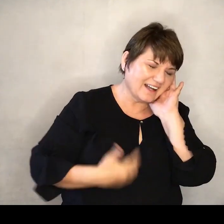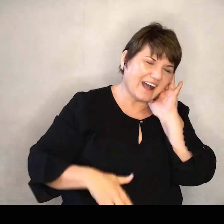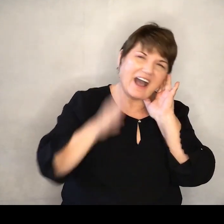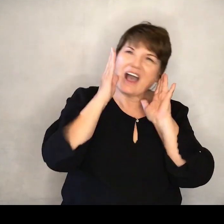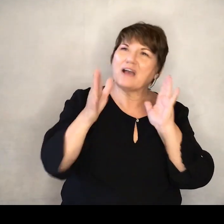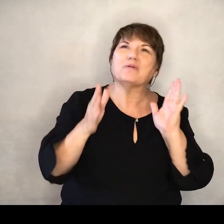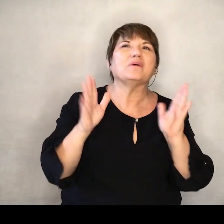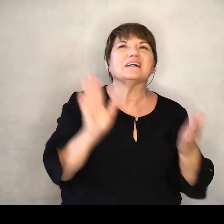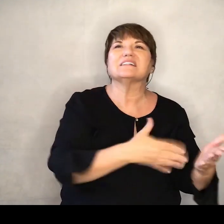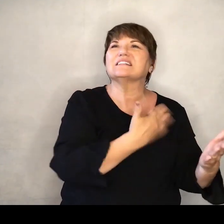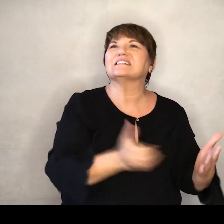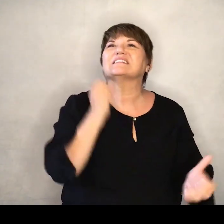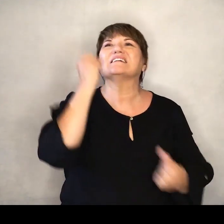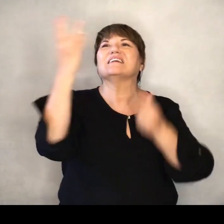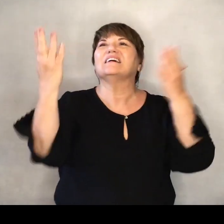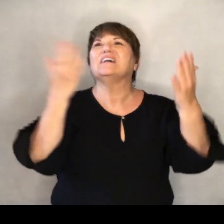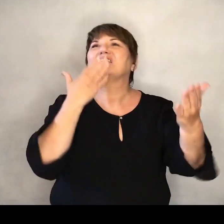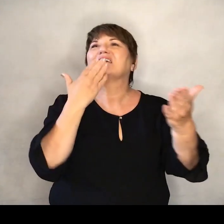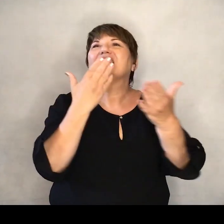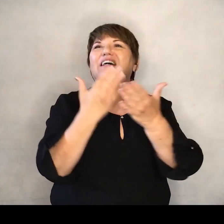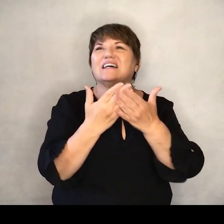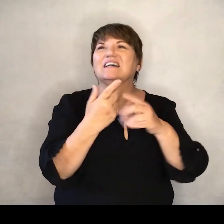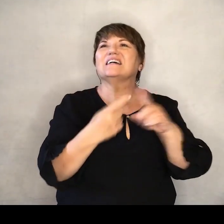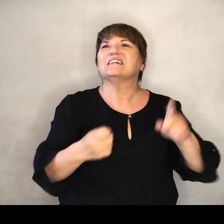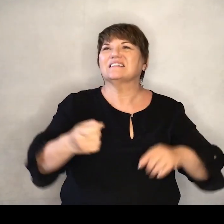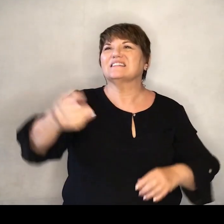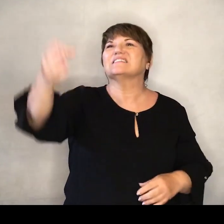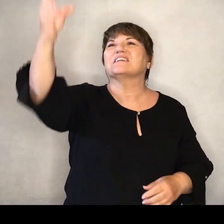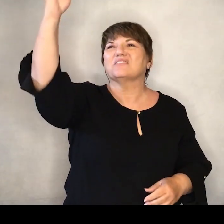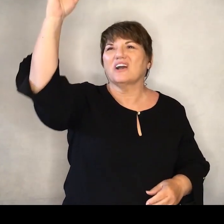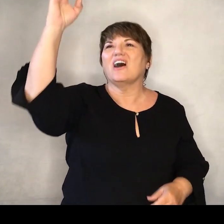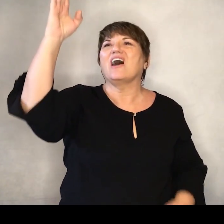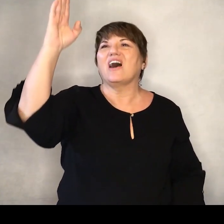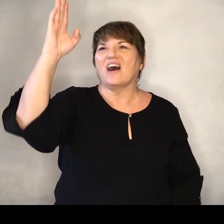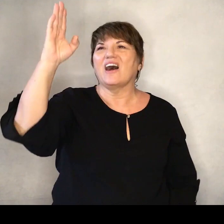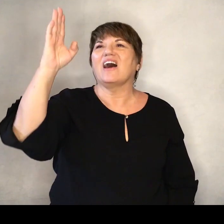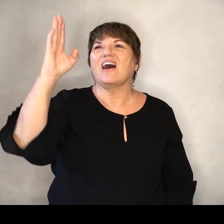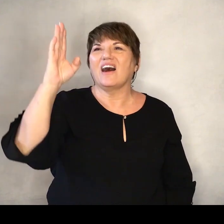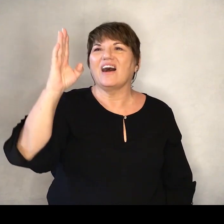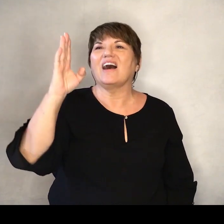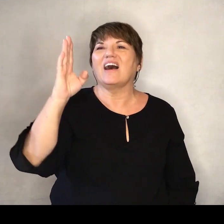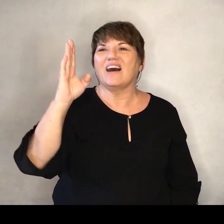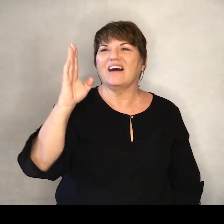sing Of the goodness of God